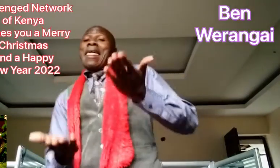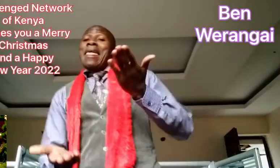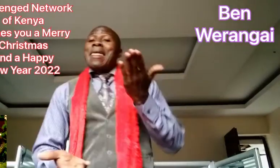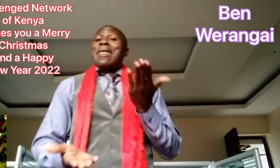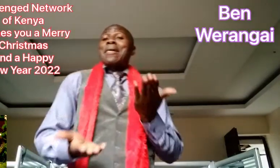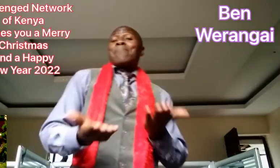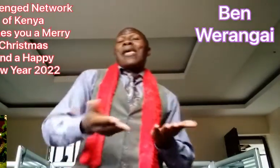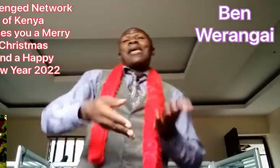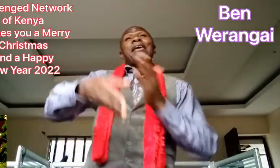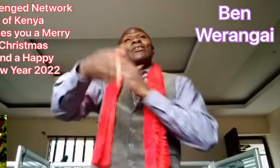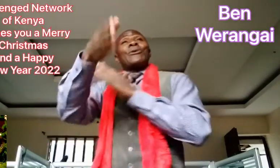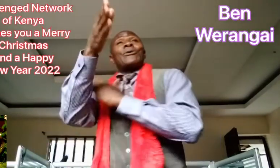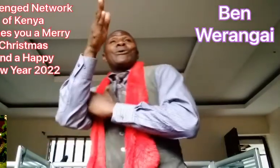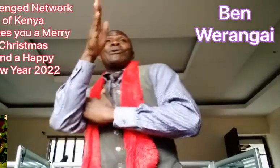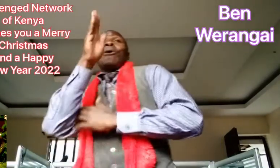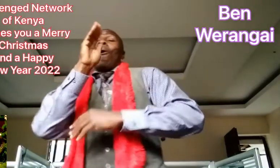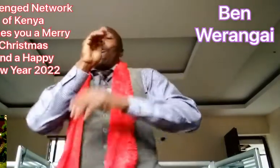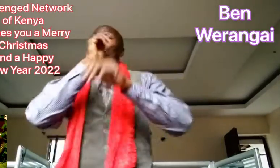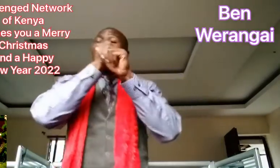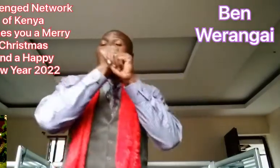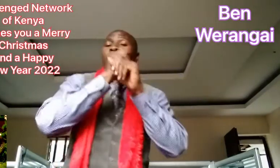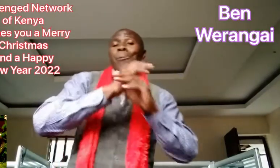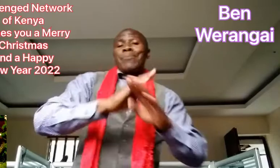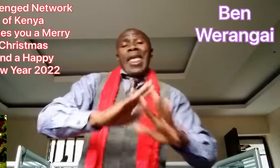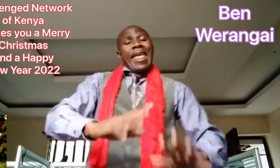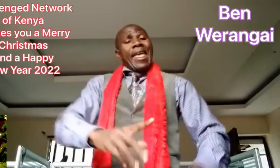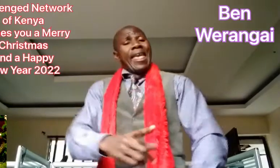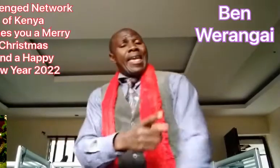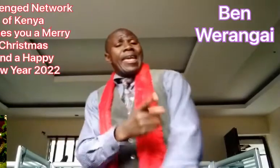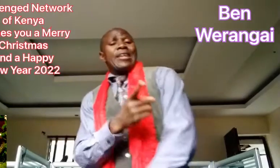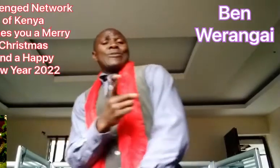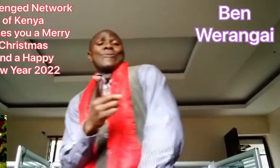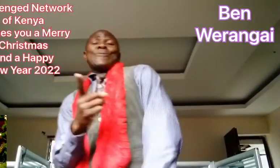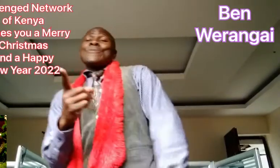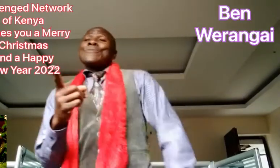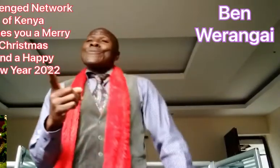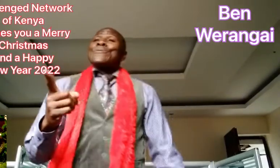May God bless you